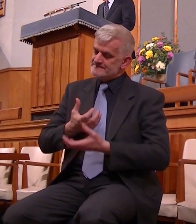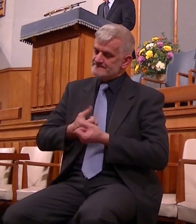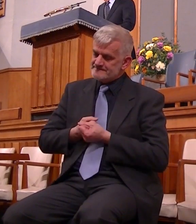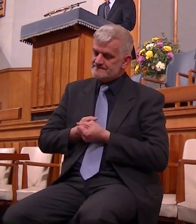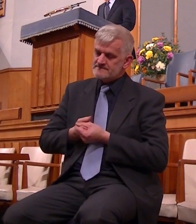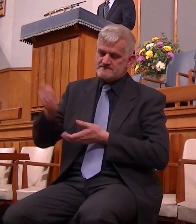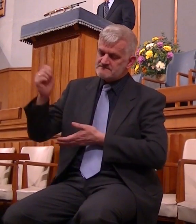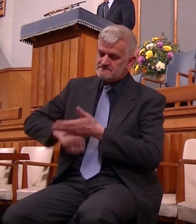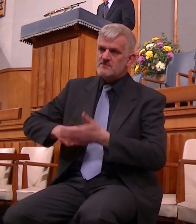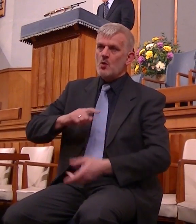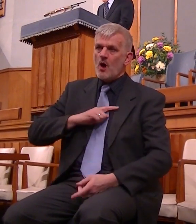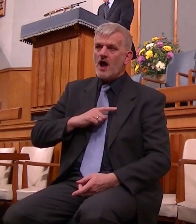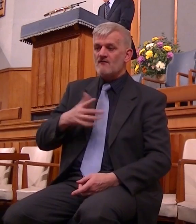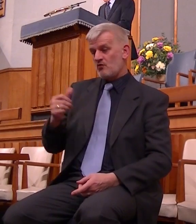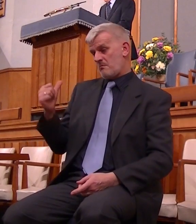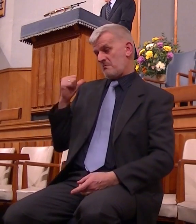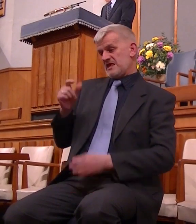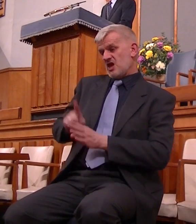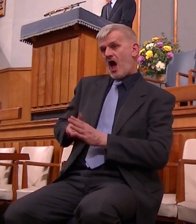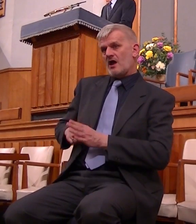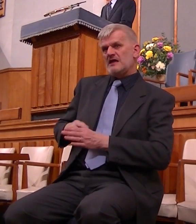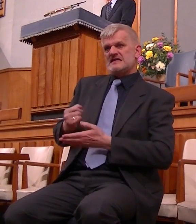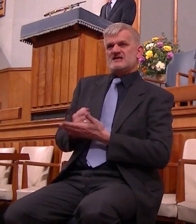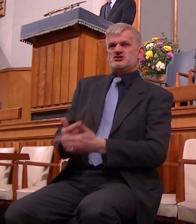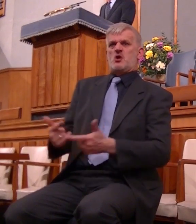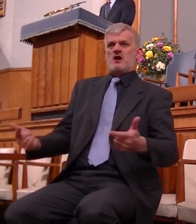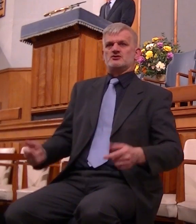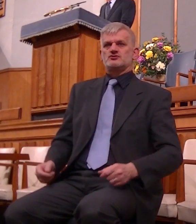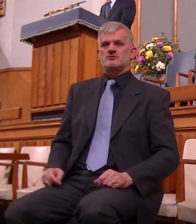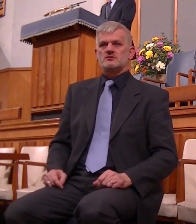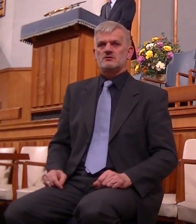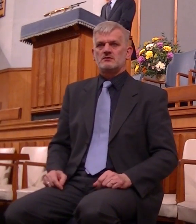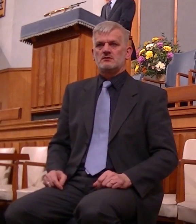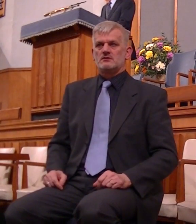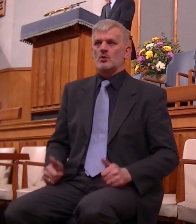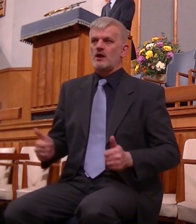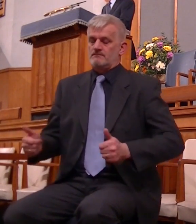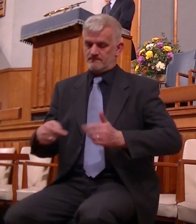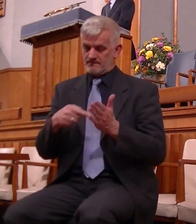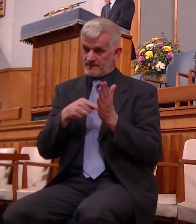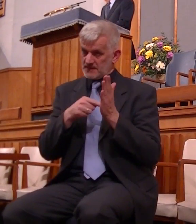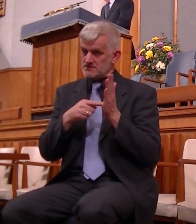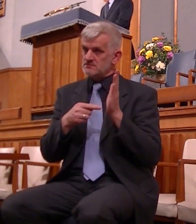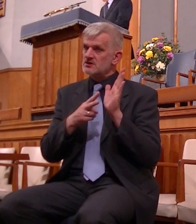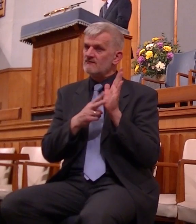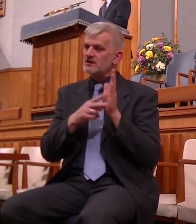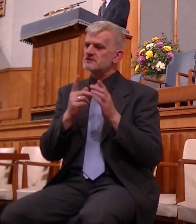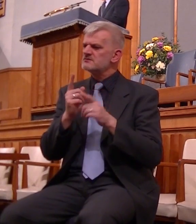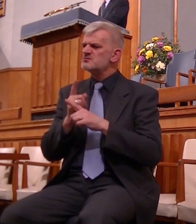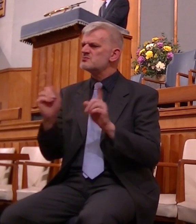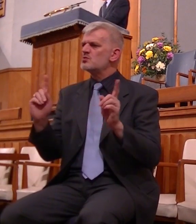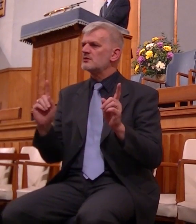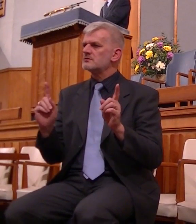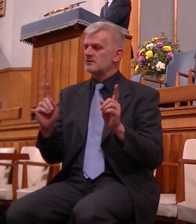my youth the subject is turning life round that's what this passage is all about